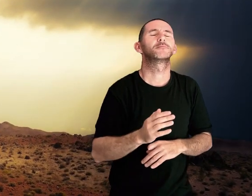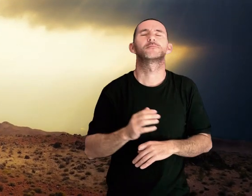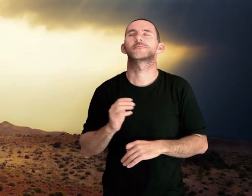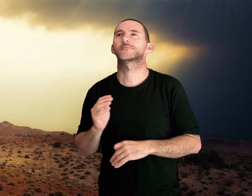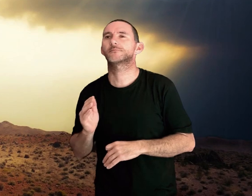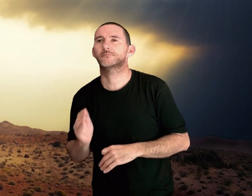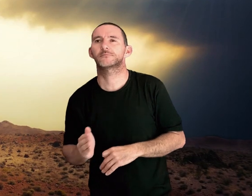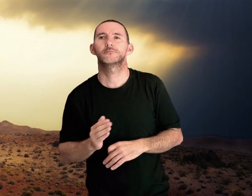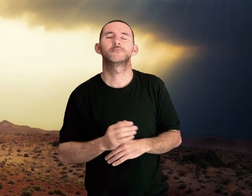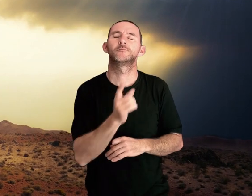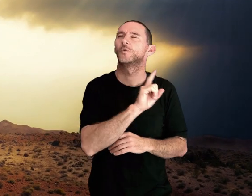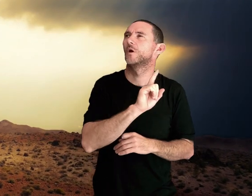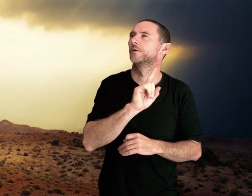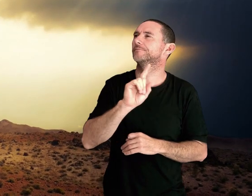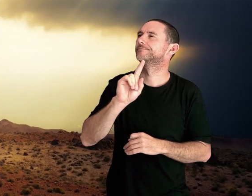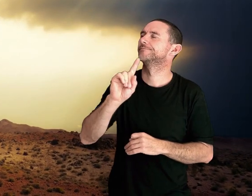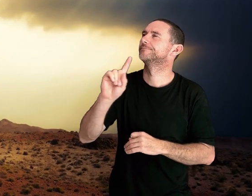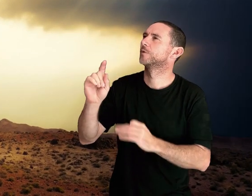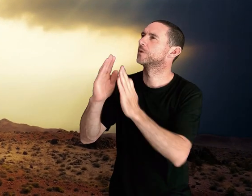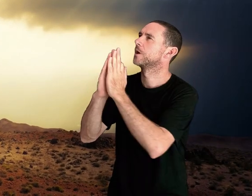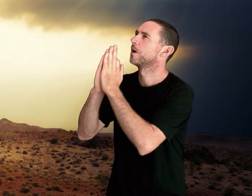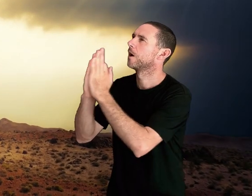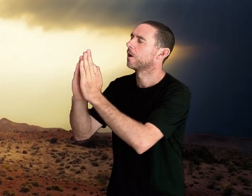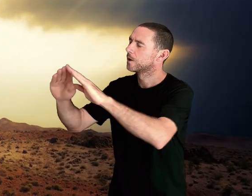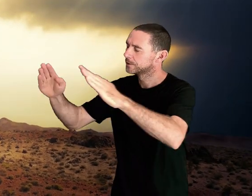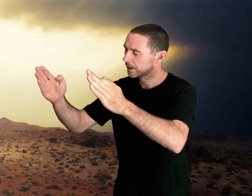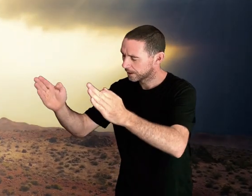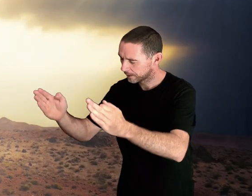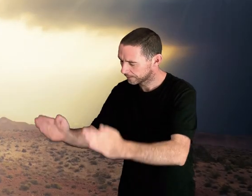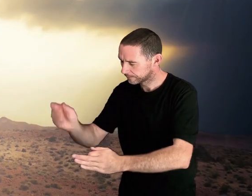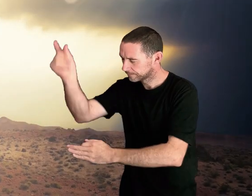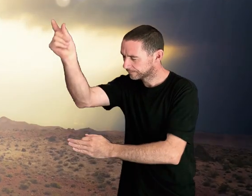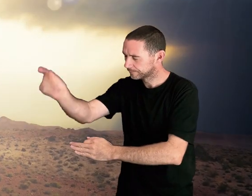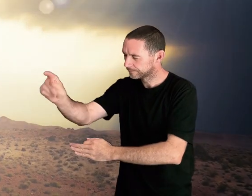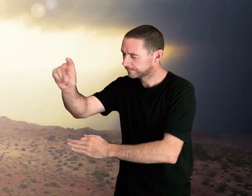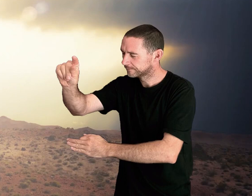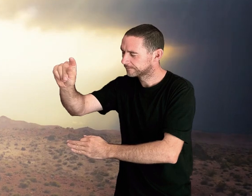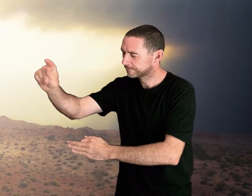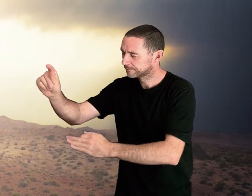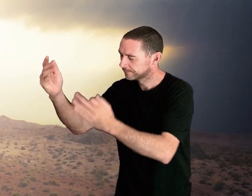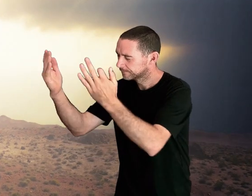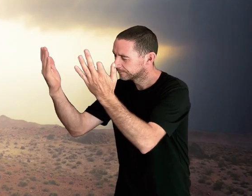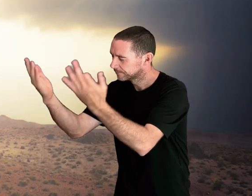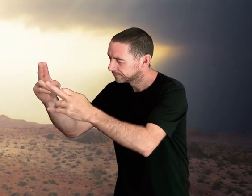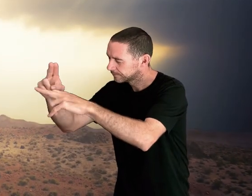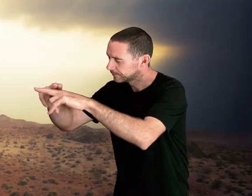Oh, come to the altar The